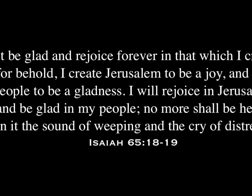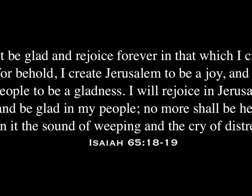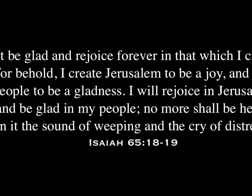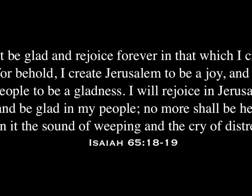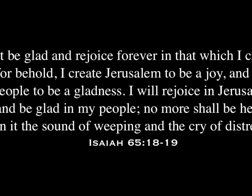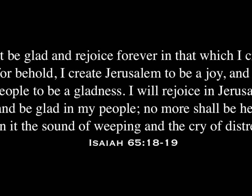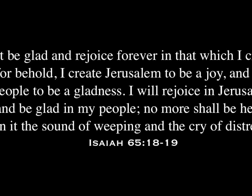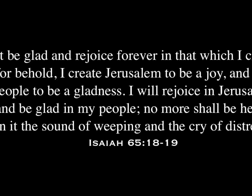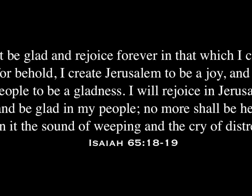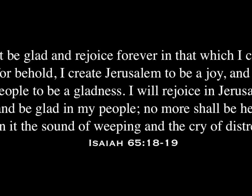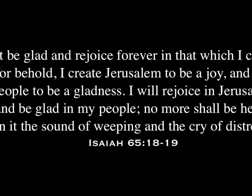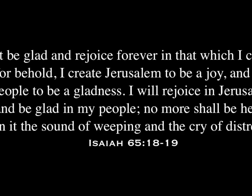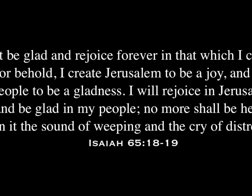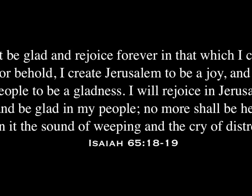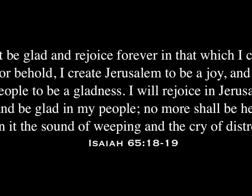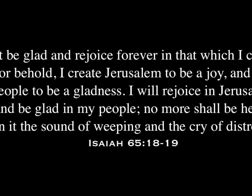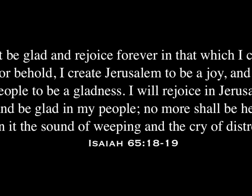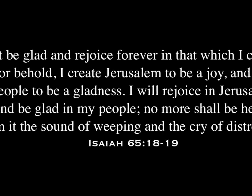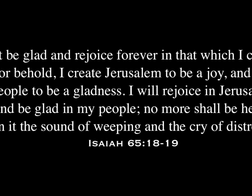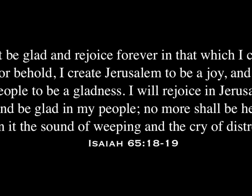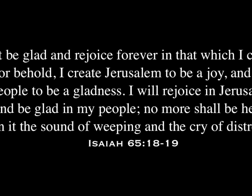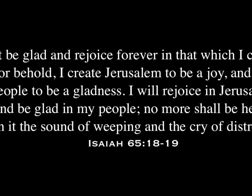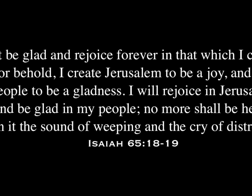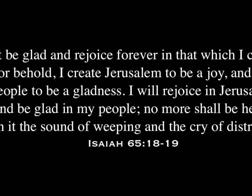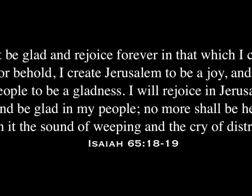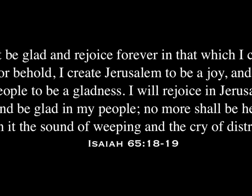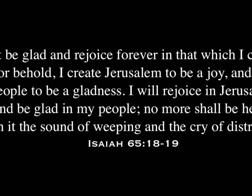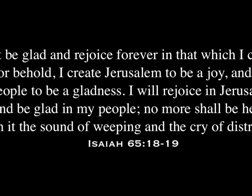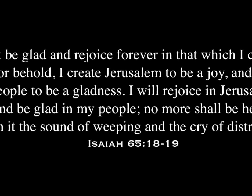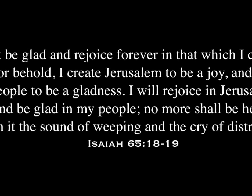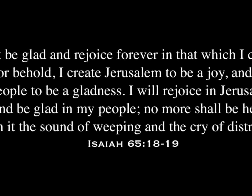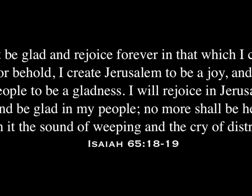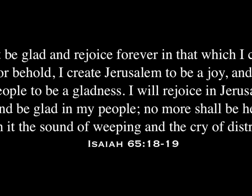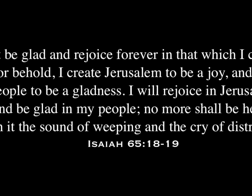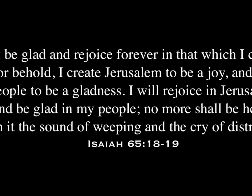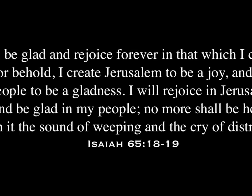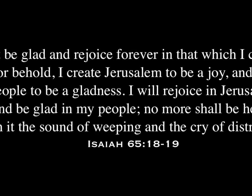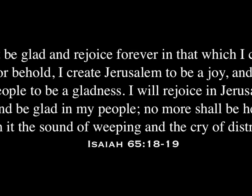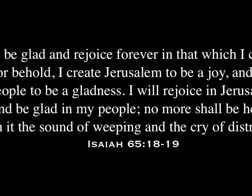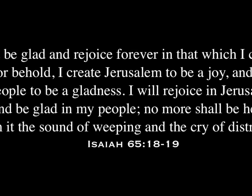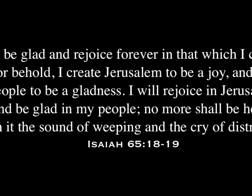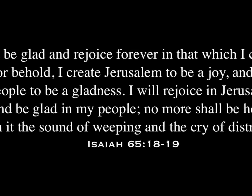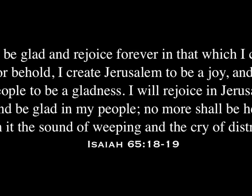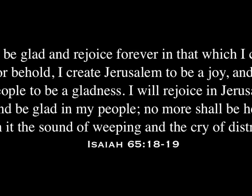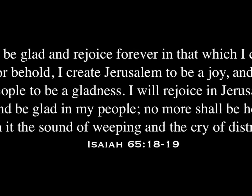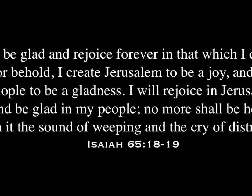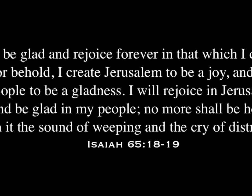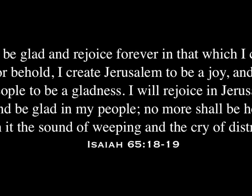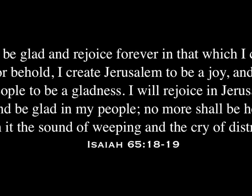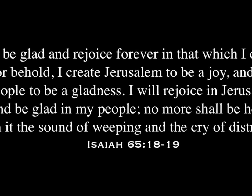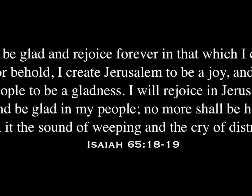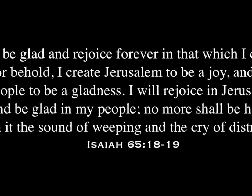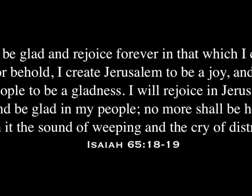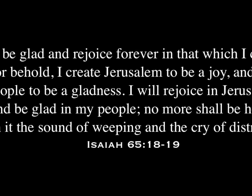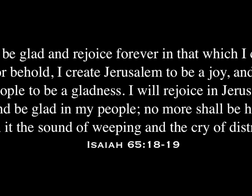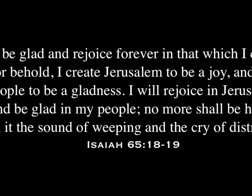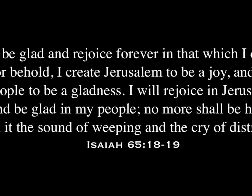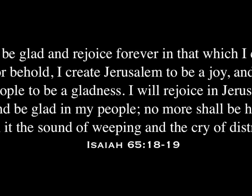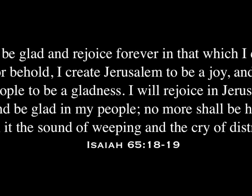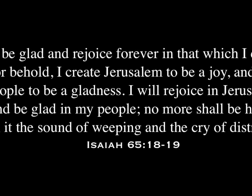and her people to be a gladness. I will rejoice in Jerusalem to be glad in my people. No more shall be heard than at the sound of weeping and the cry